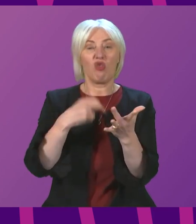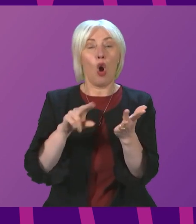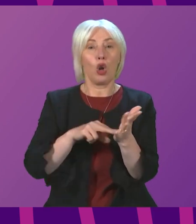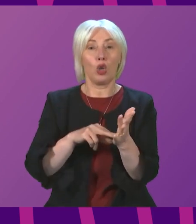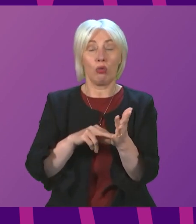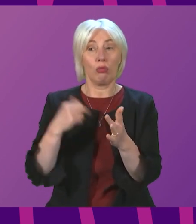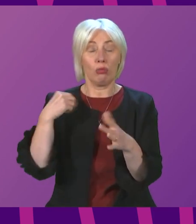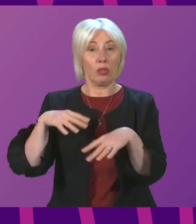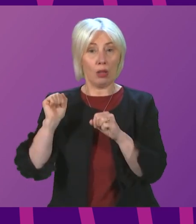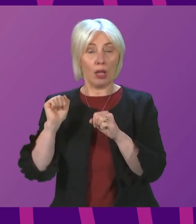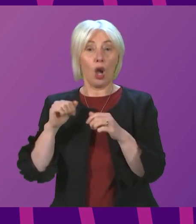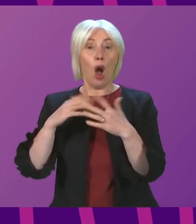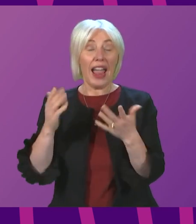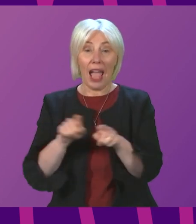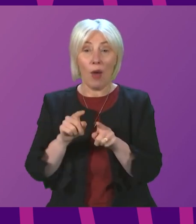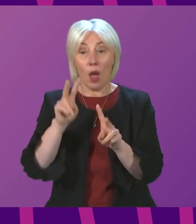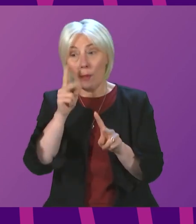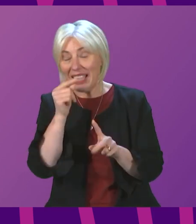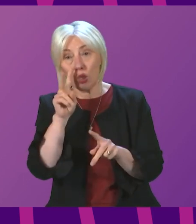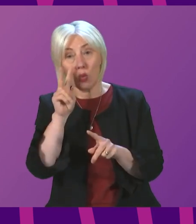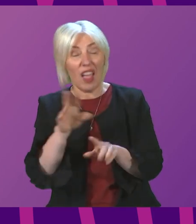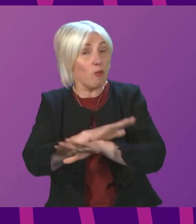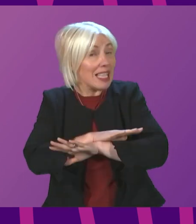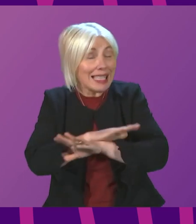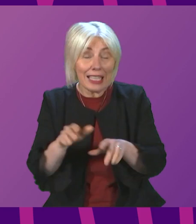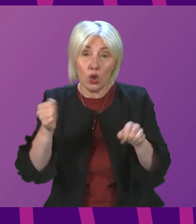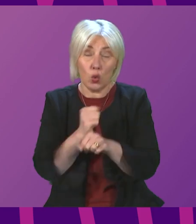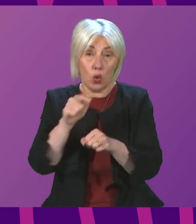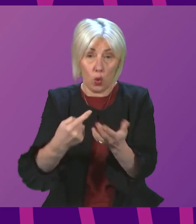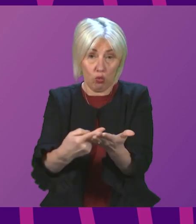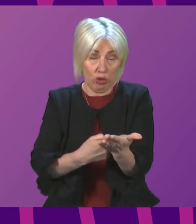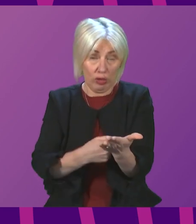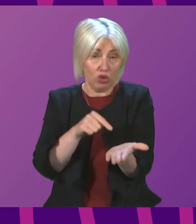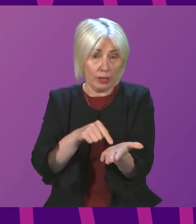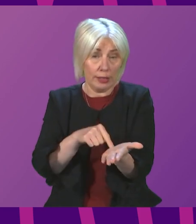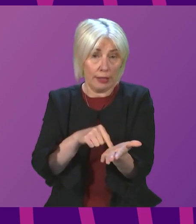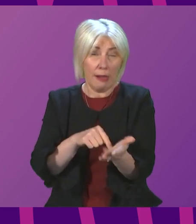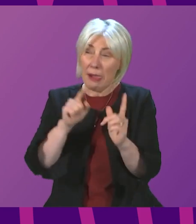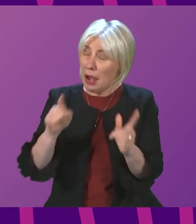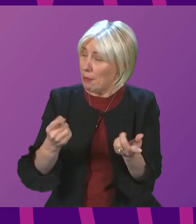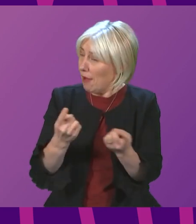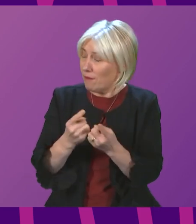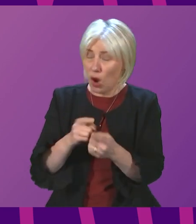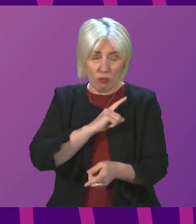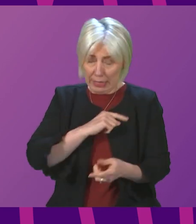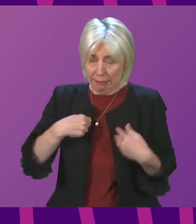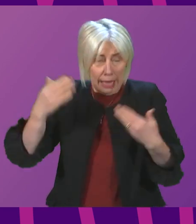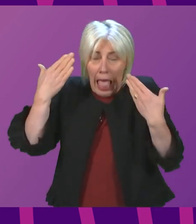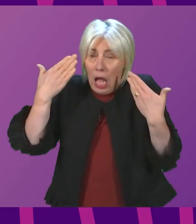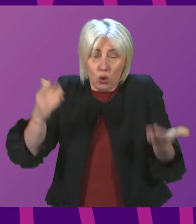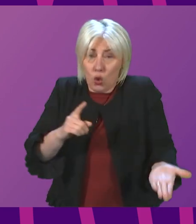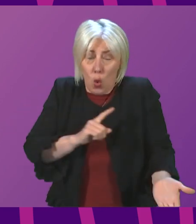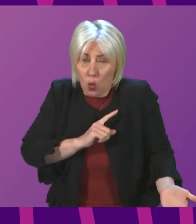doing now had we not taken the sensible proportionate steps. But opposition members, for reasons that I really can't fathom, because I do not really